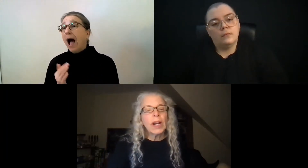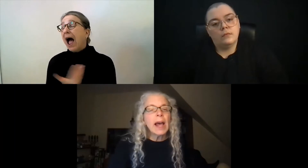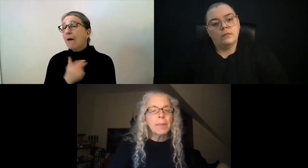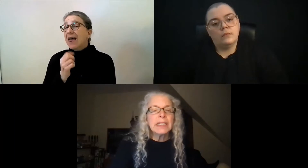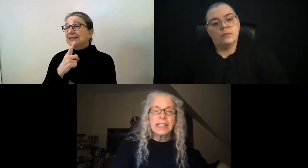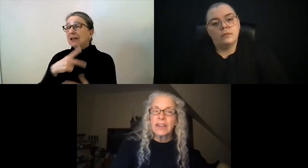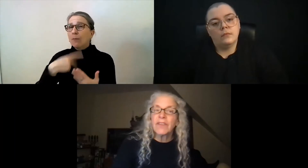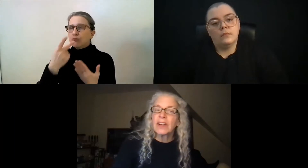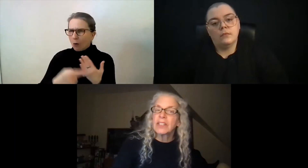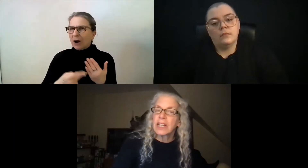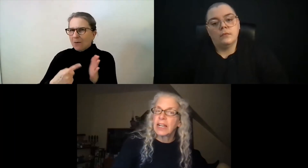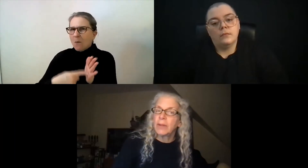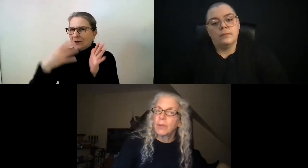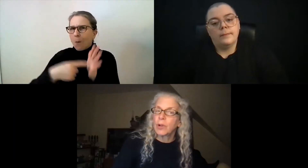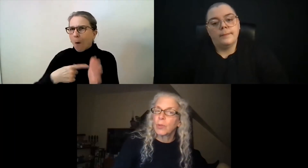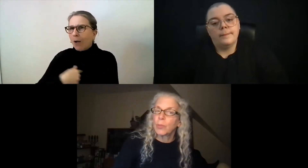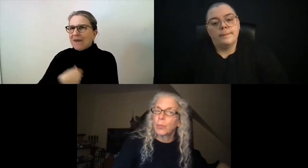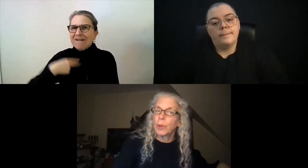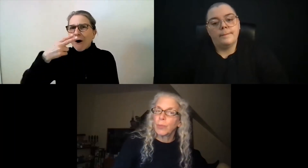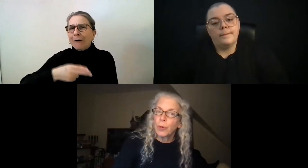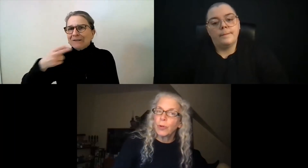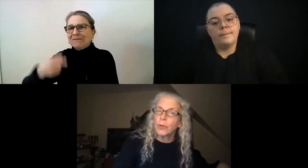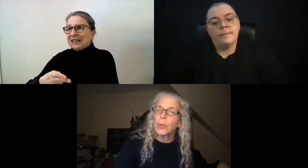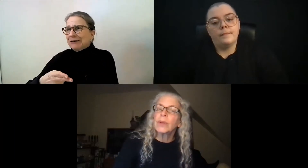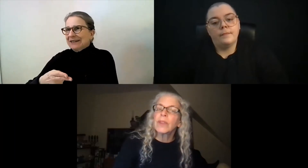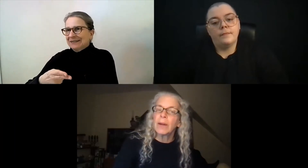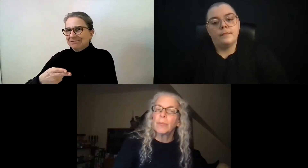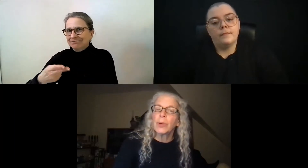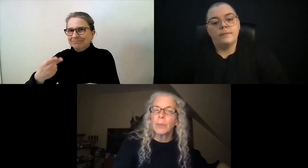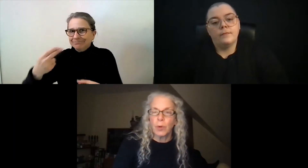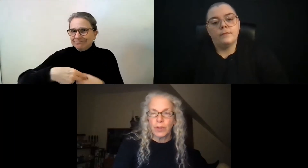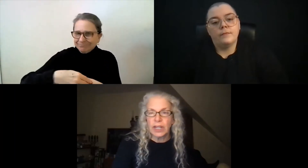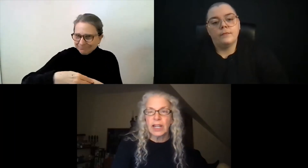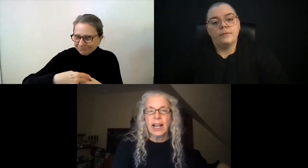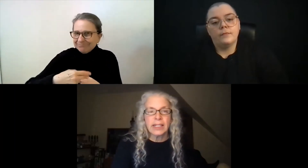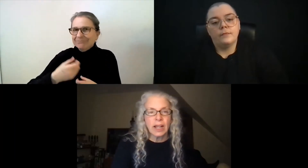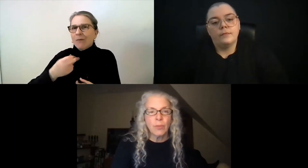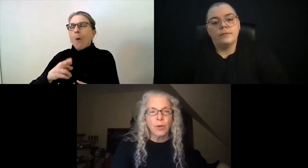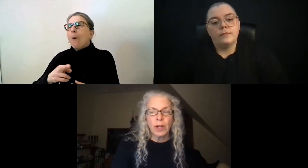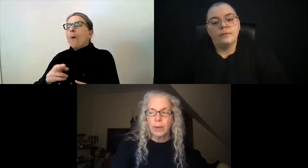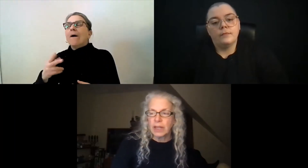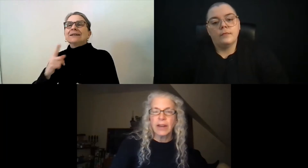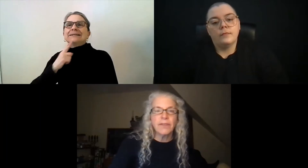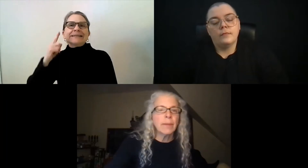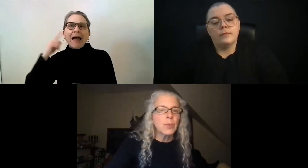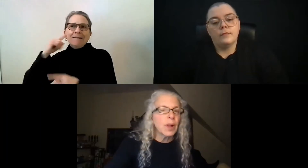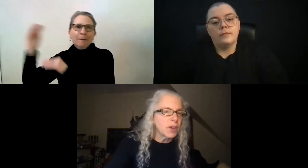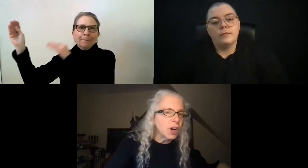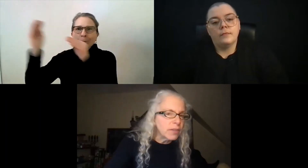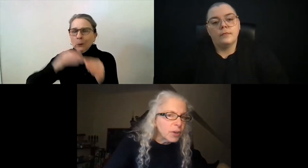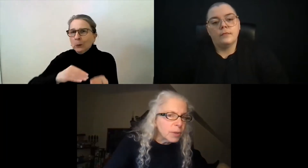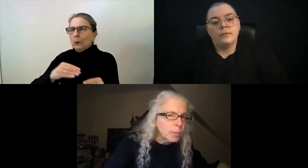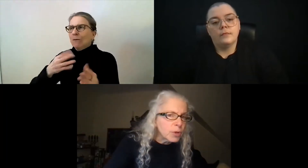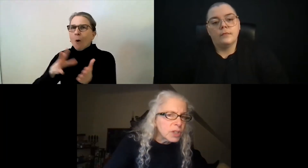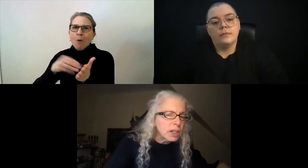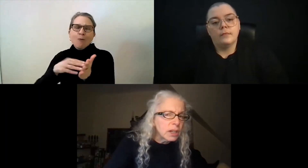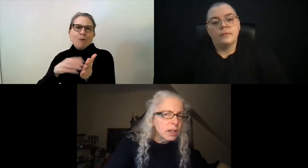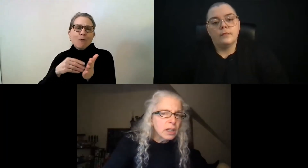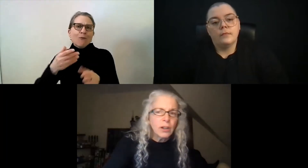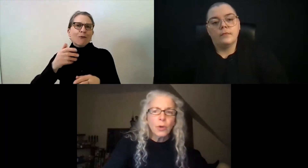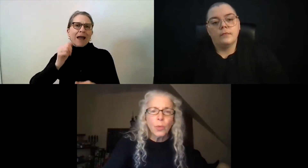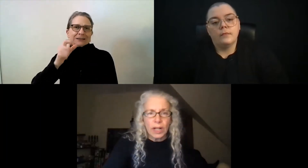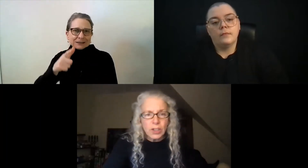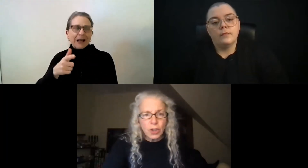What happens is if their signing improves, we then put them over to the ASL program. A lot of times we'll have a hard of hearing person